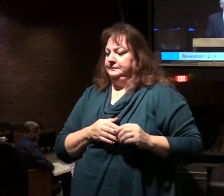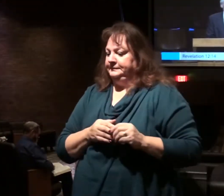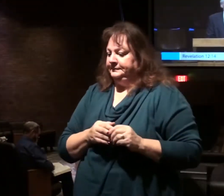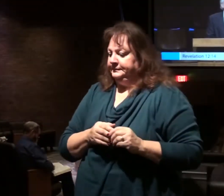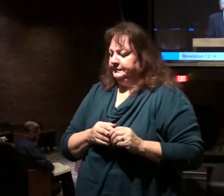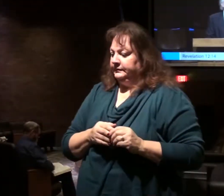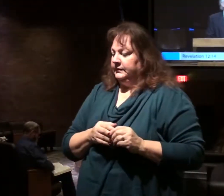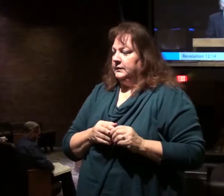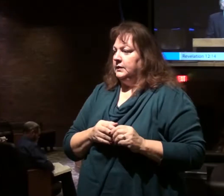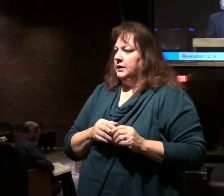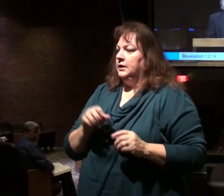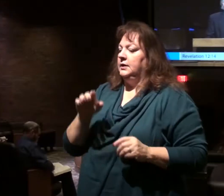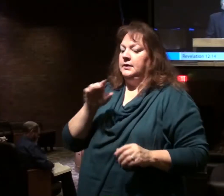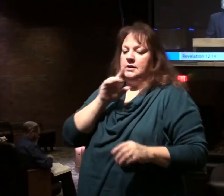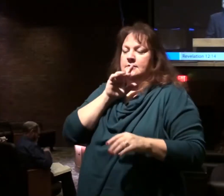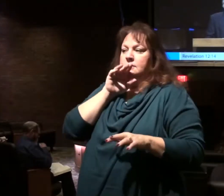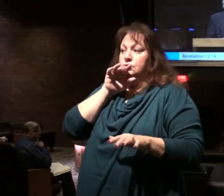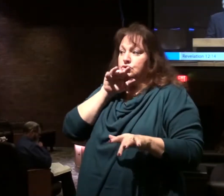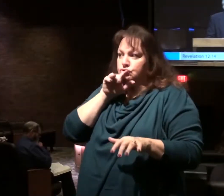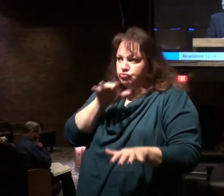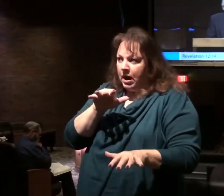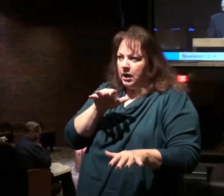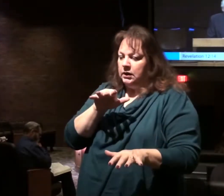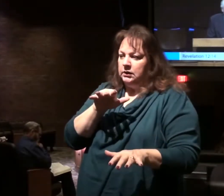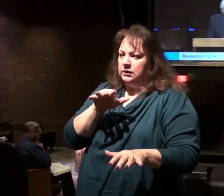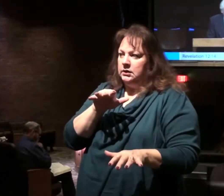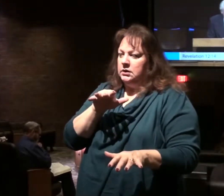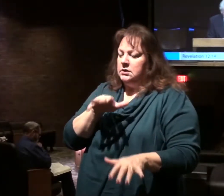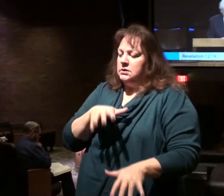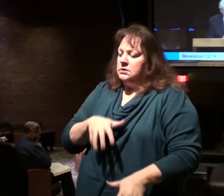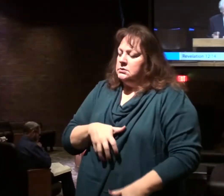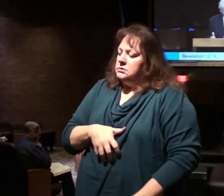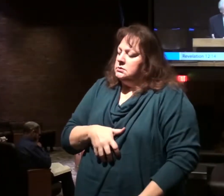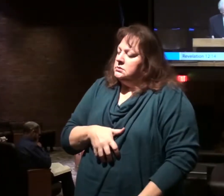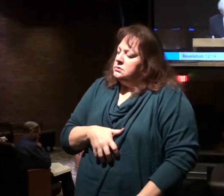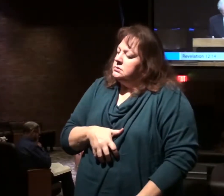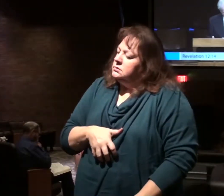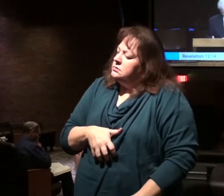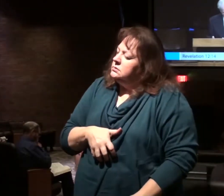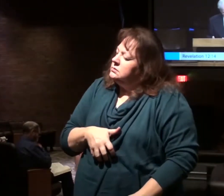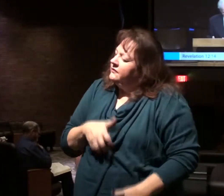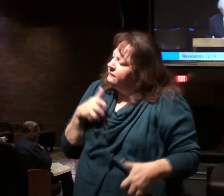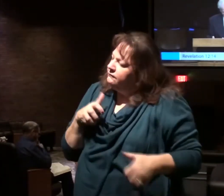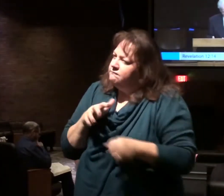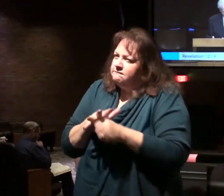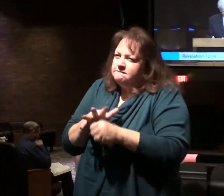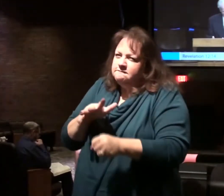The dragon, in verse 17, is enraged with the woman.